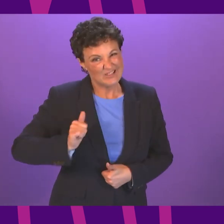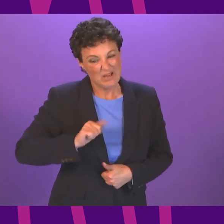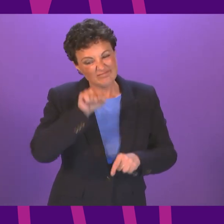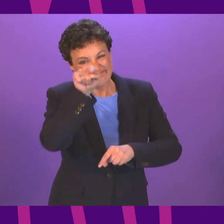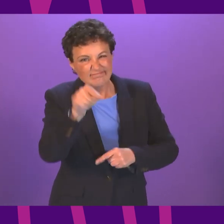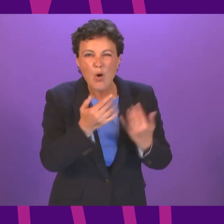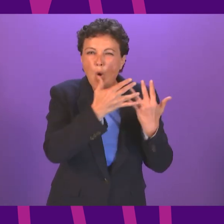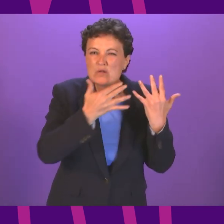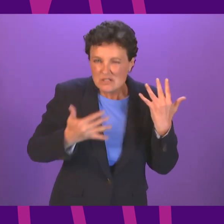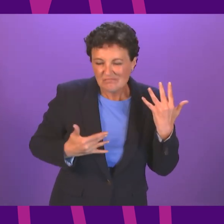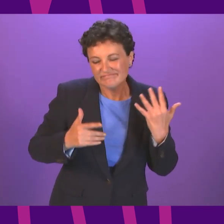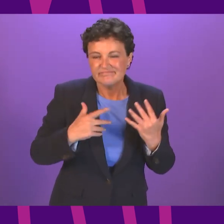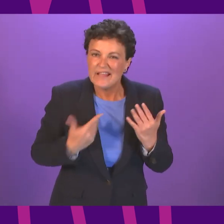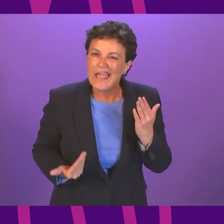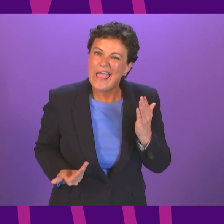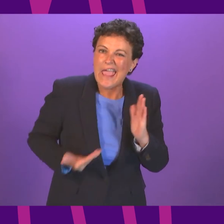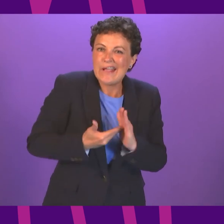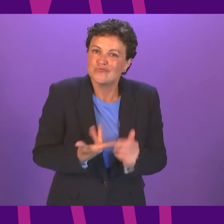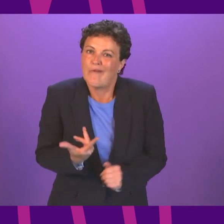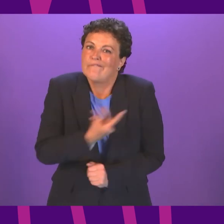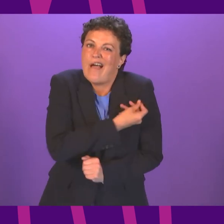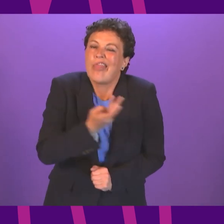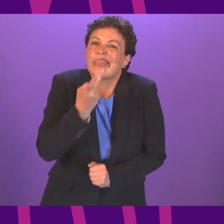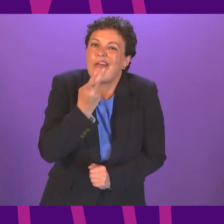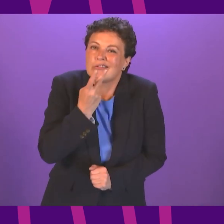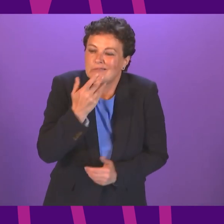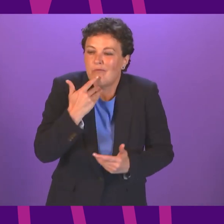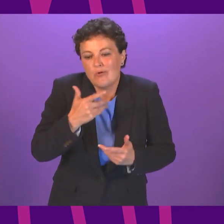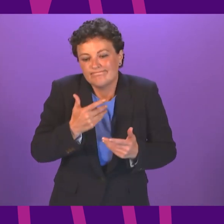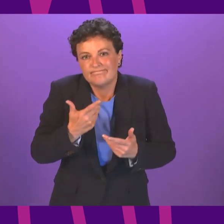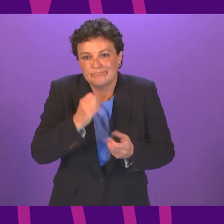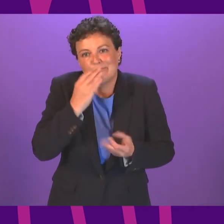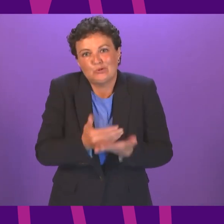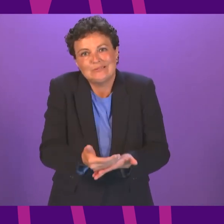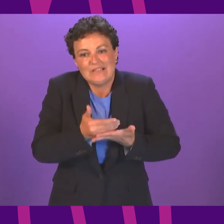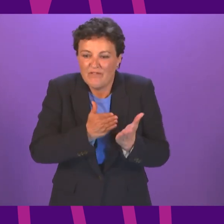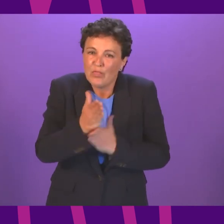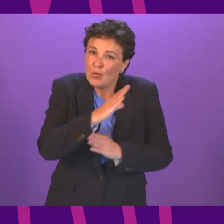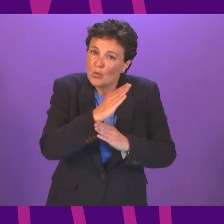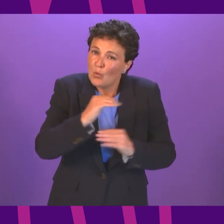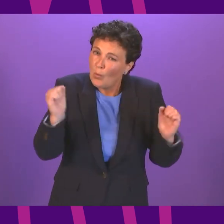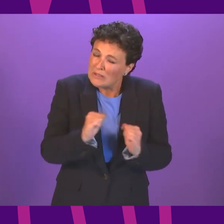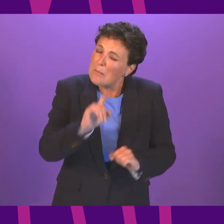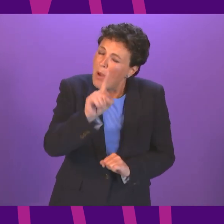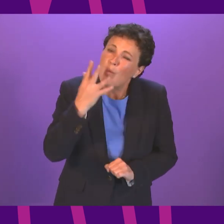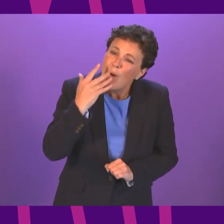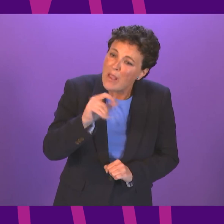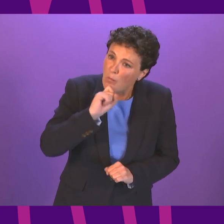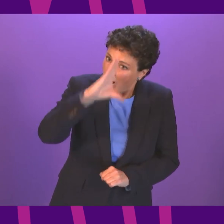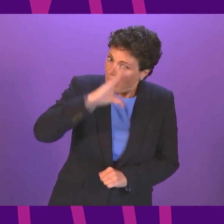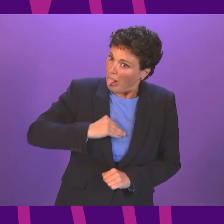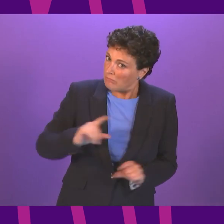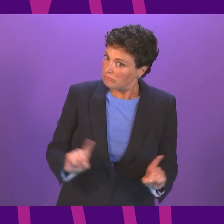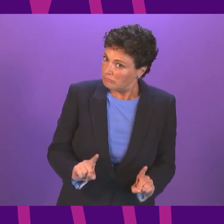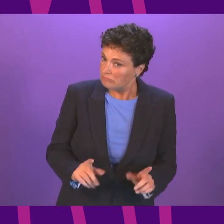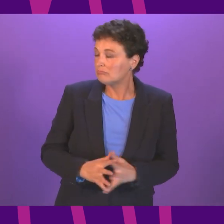Can the First Minister give an indication as to when she expects to receive guidance about this from the JCVI? First Minister.